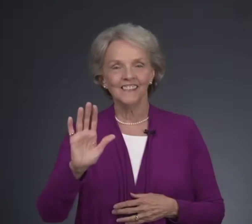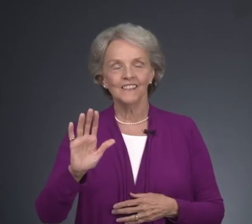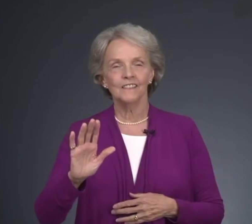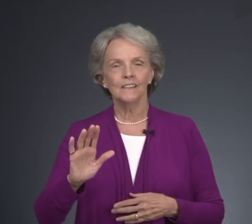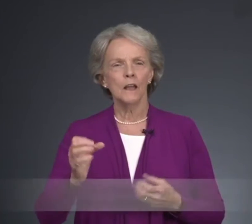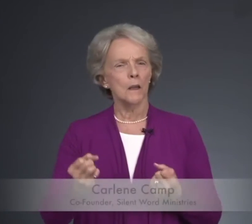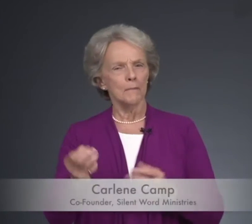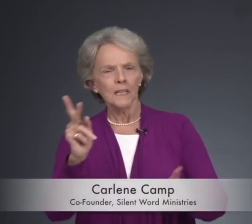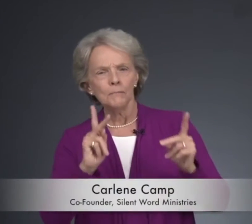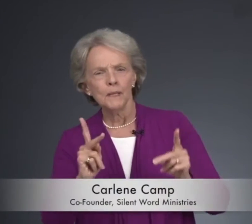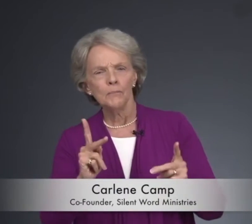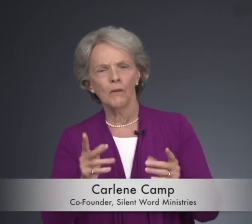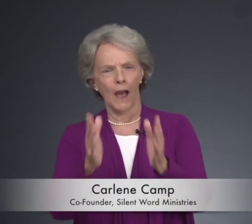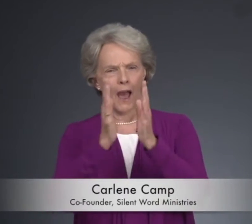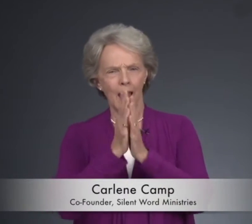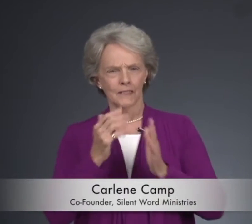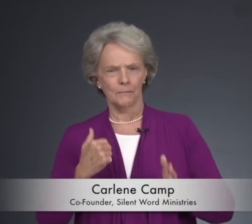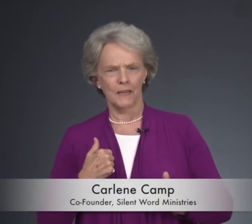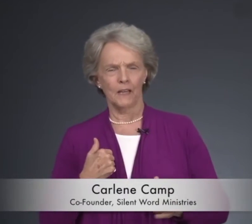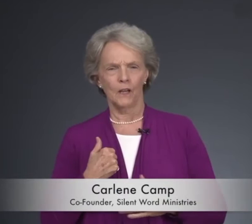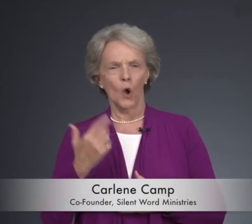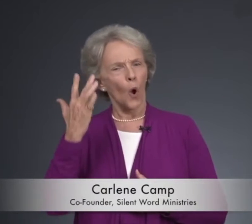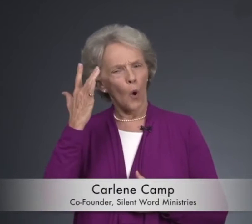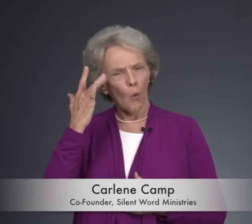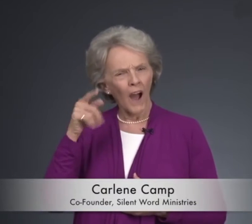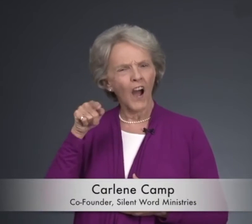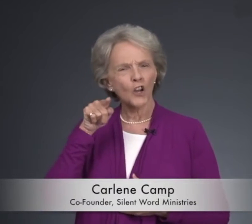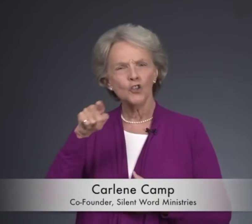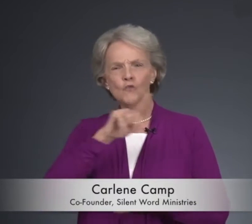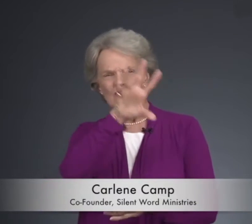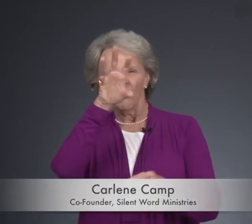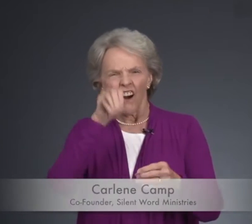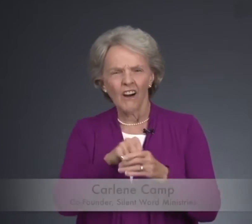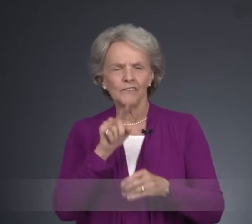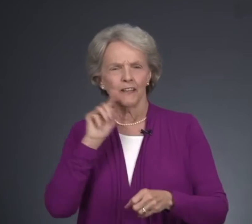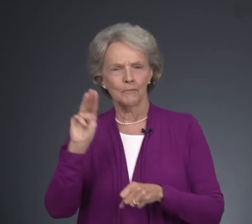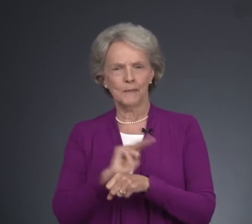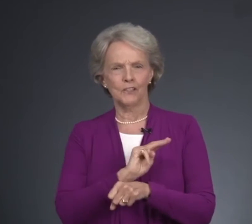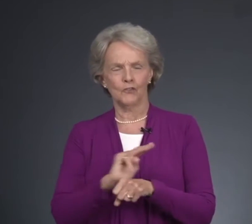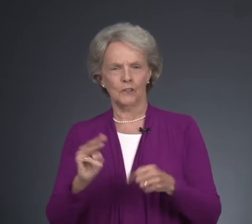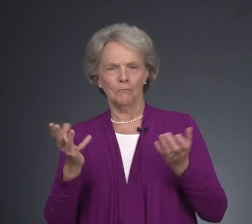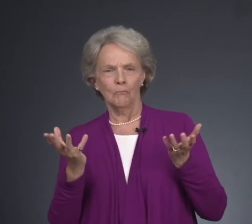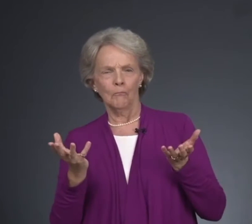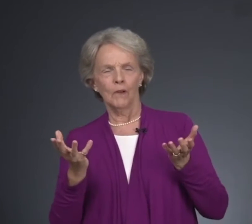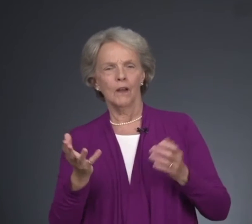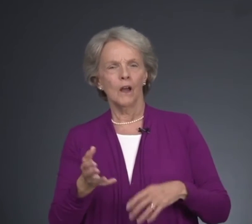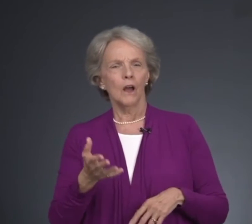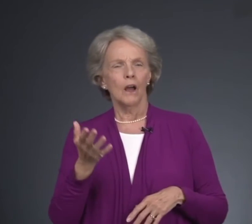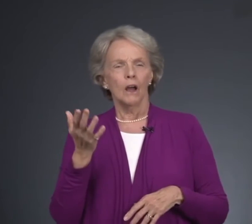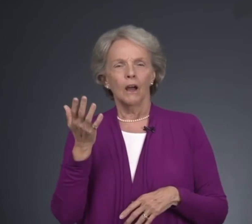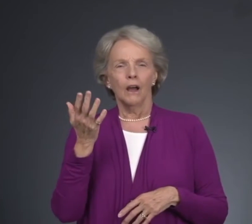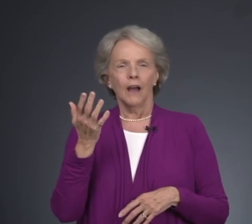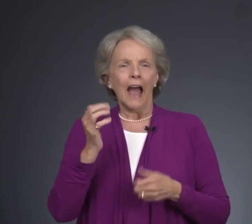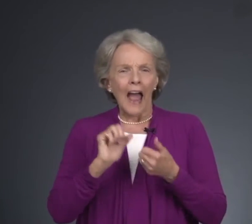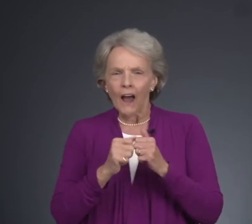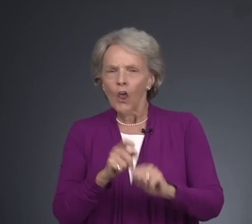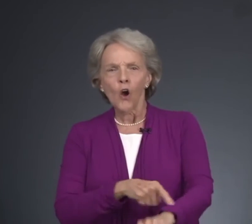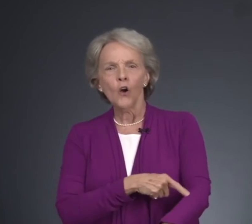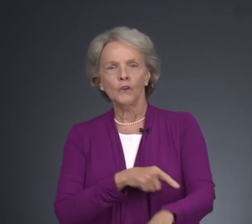Many people ask me, why are you involved in deaf ministry? How long